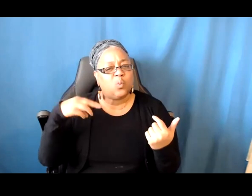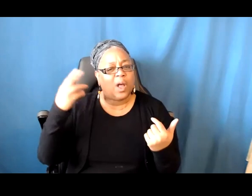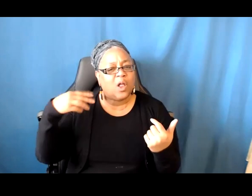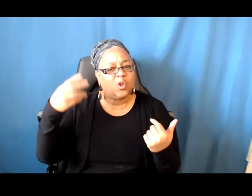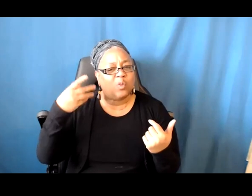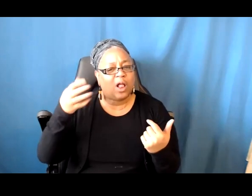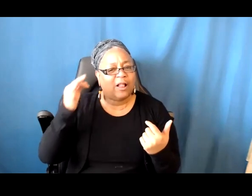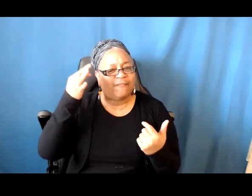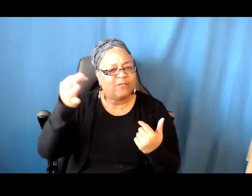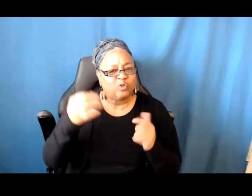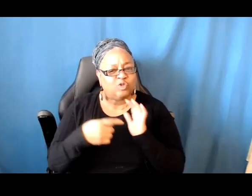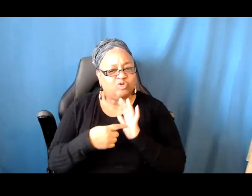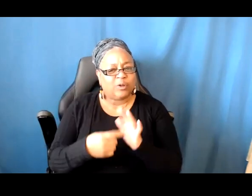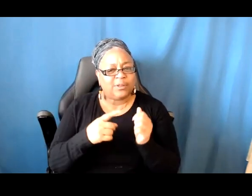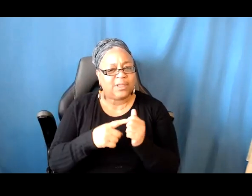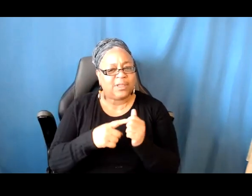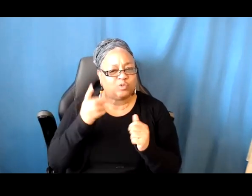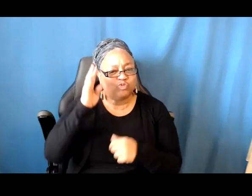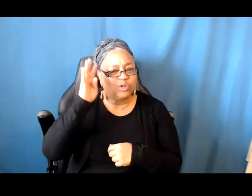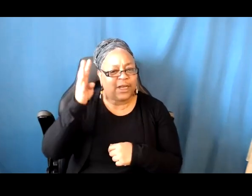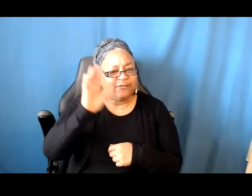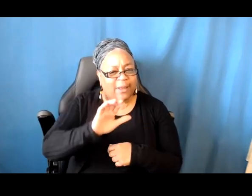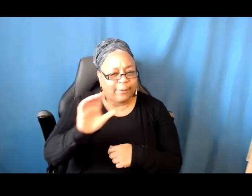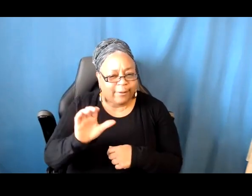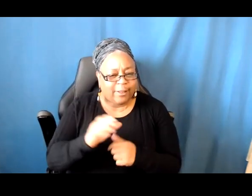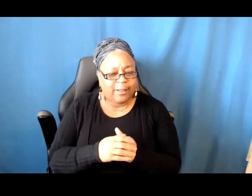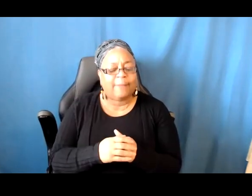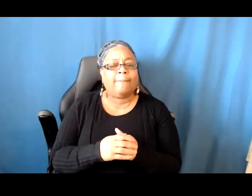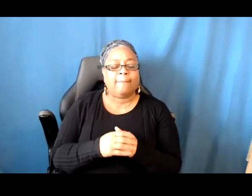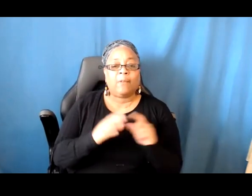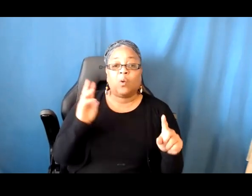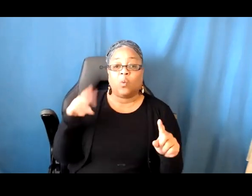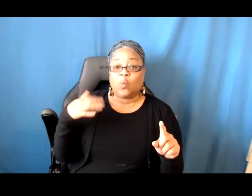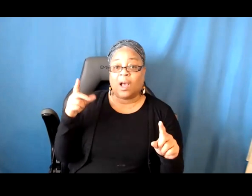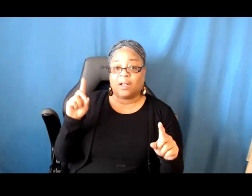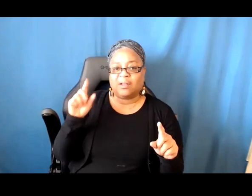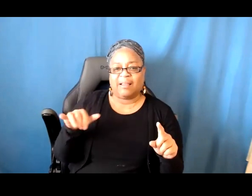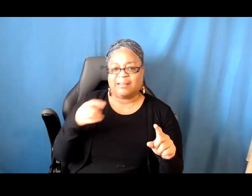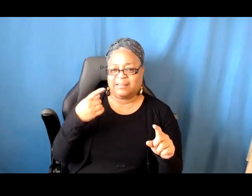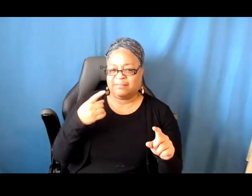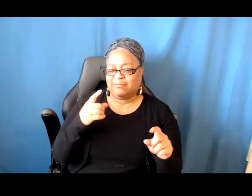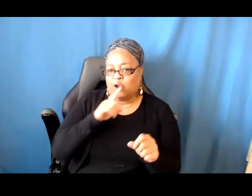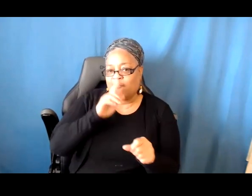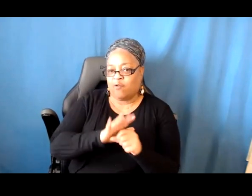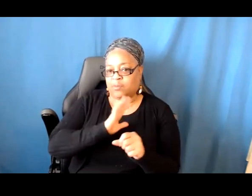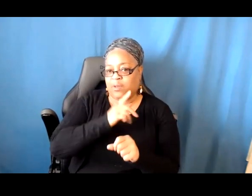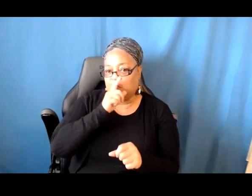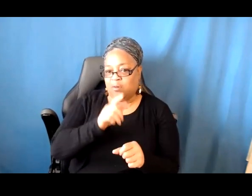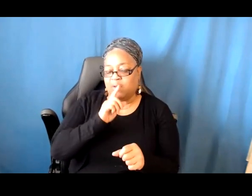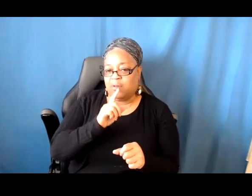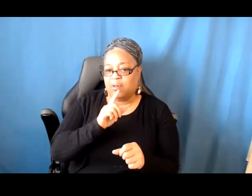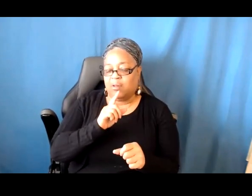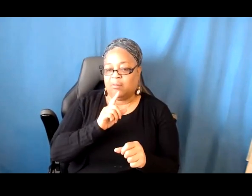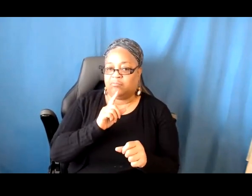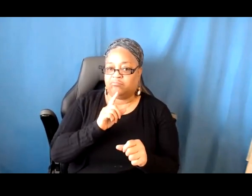the kind of projects you're seeking? Here, Wild is really just a way of us affirming our commitment to innovative, groundbreaking